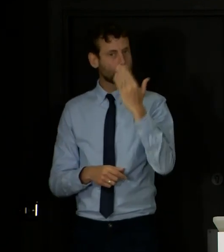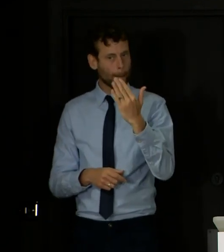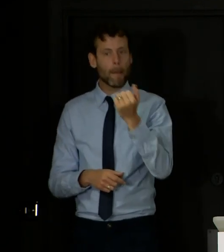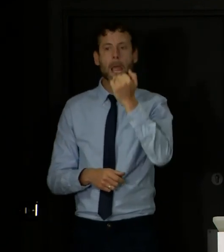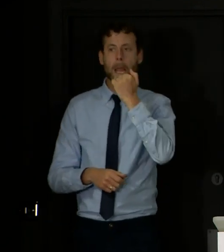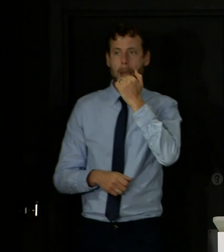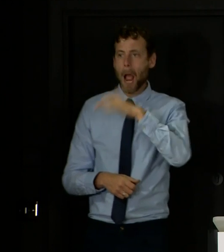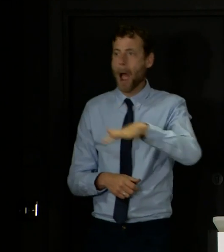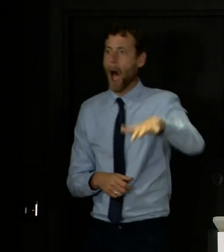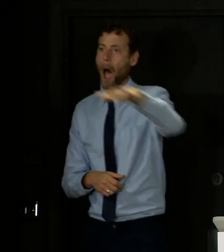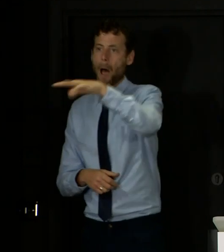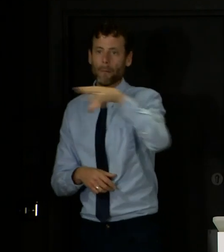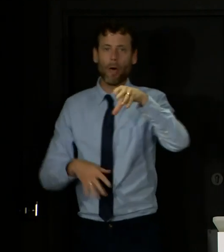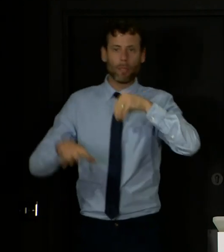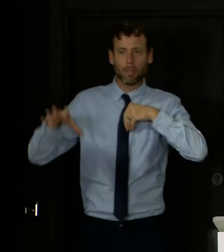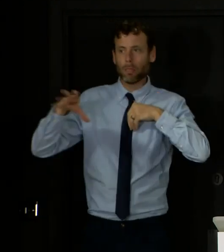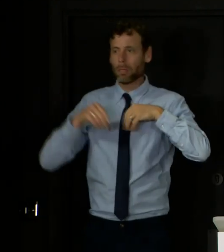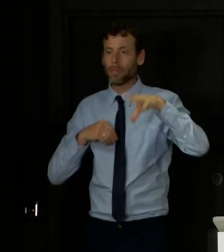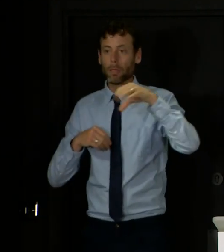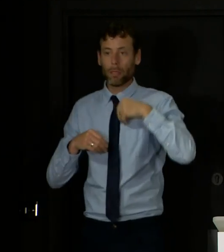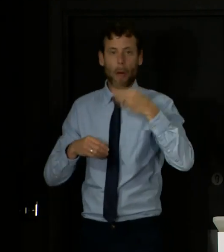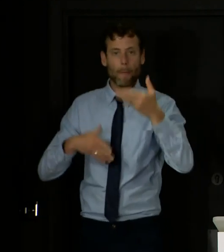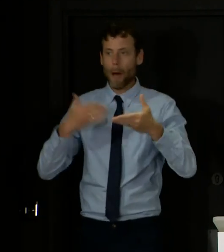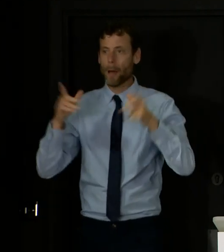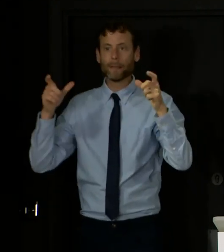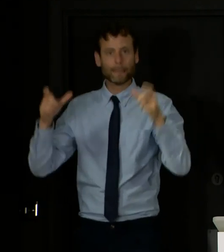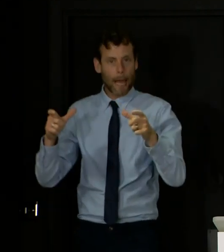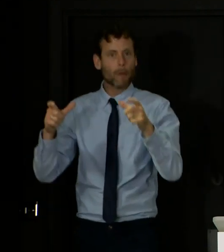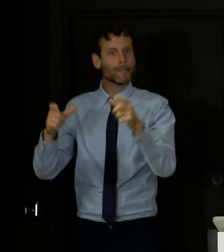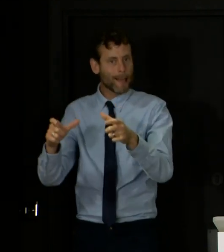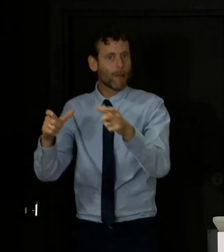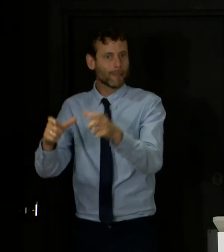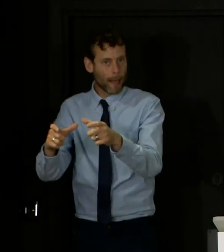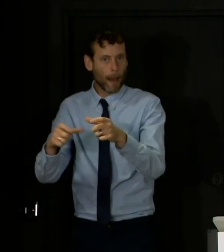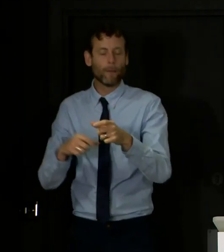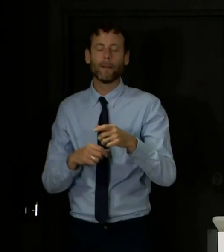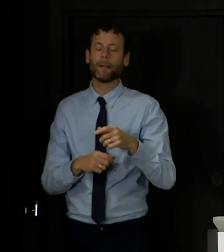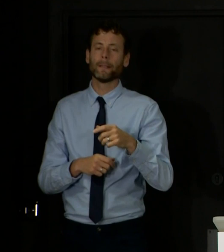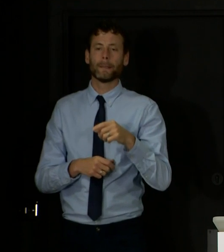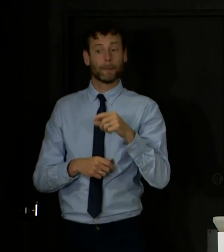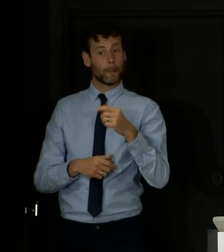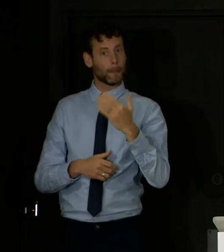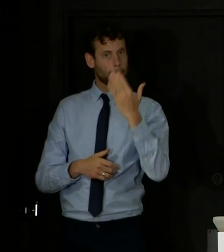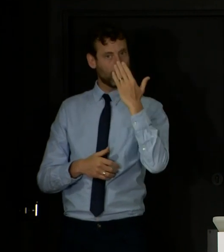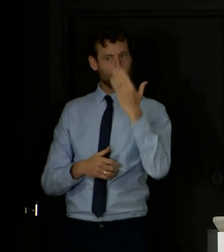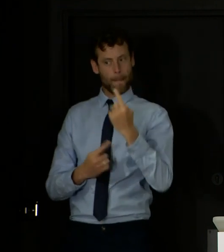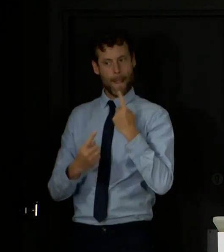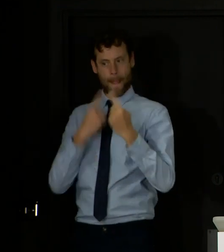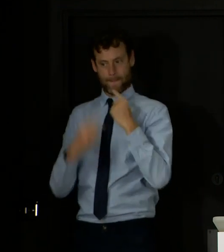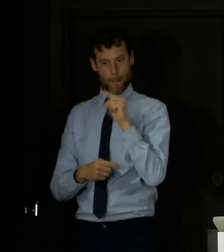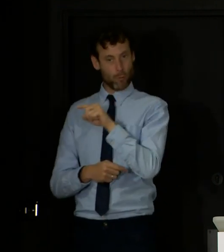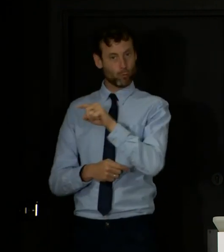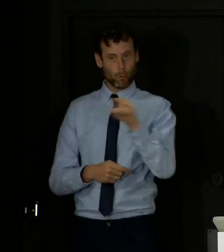that we have seen in the last couple of weeks and there is no doubt looking at all of this data that